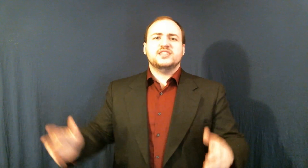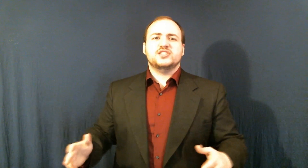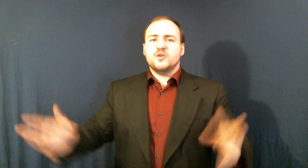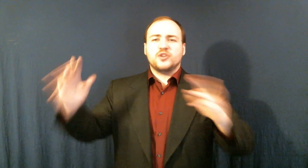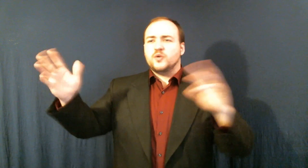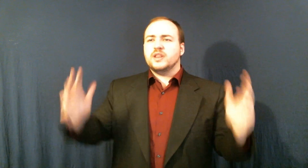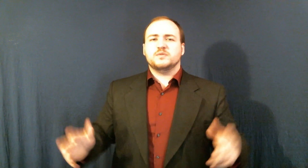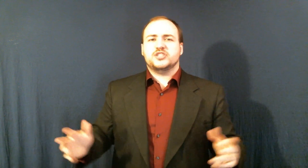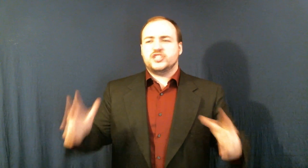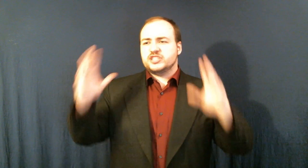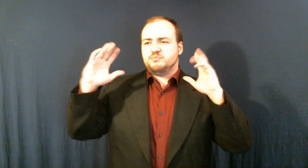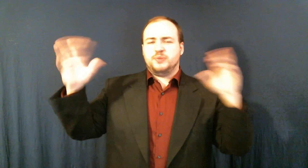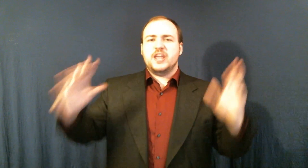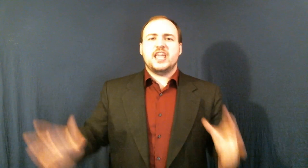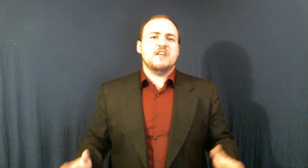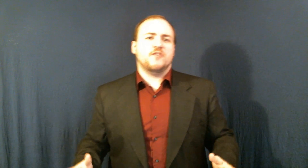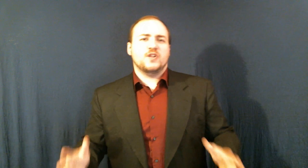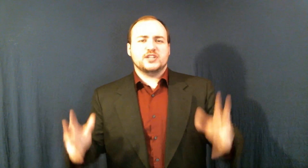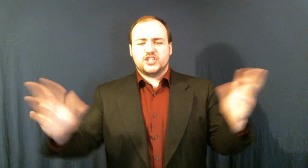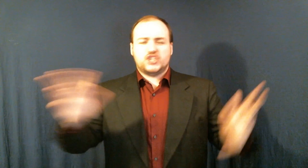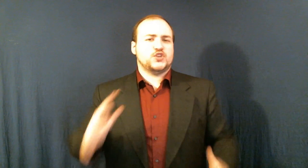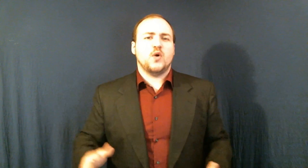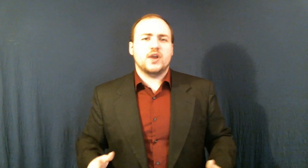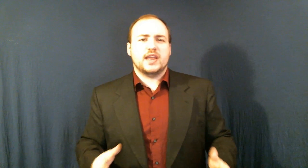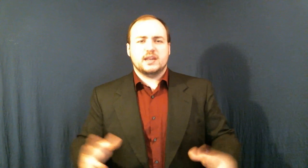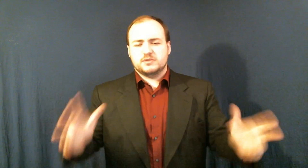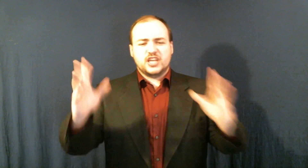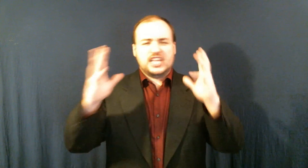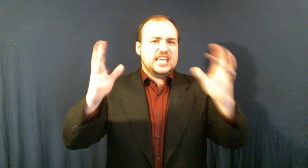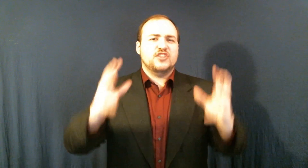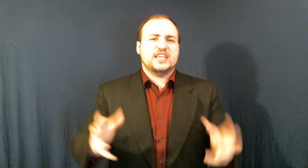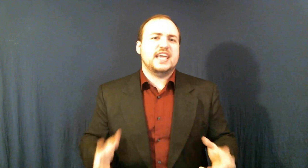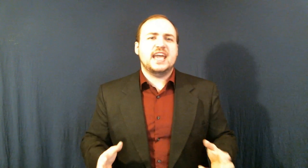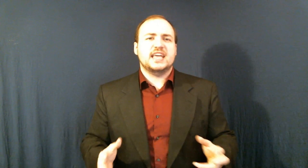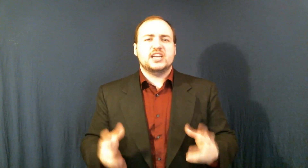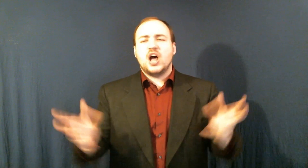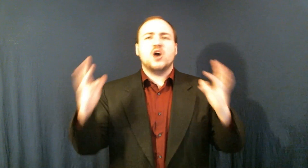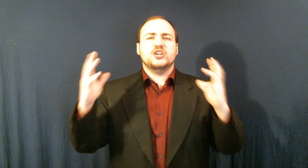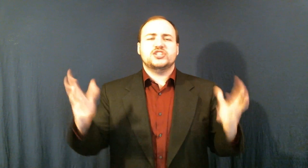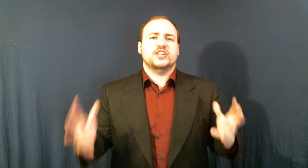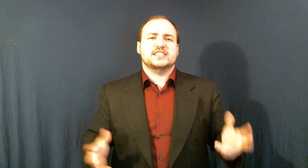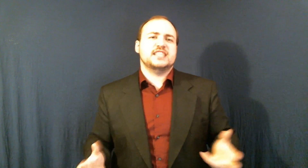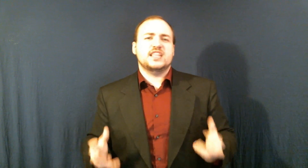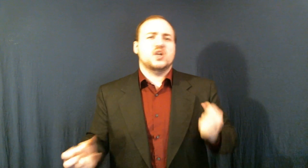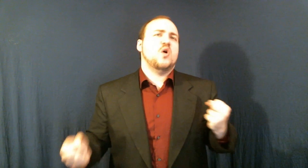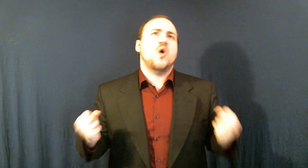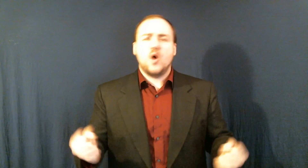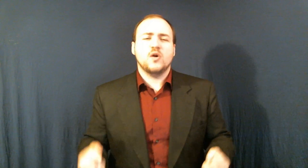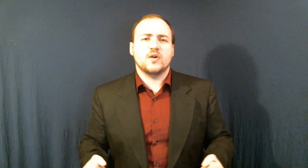it's though the gorilla was just being evil and destroying and it was going to kill the kid and oh, you should have seen the horror.